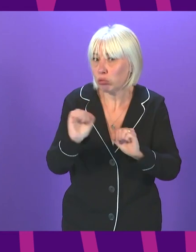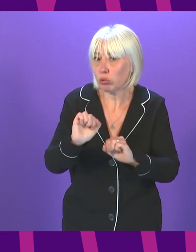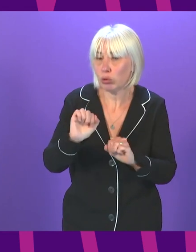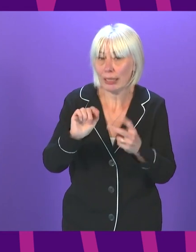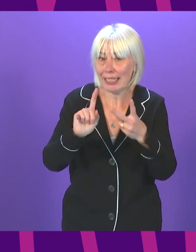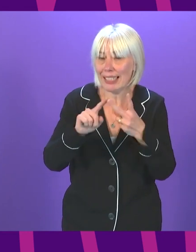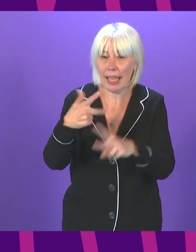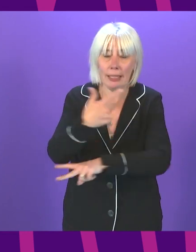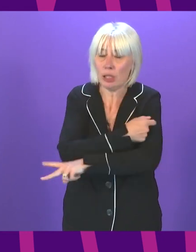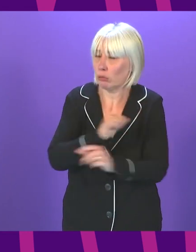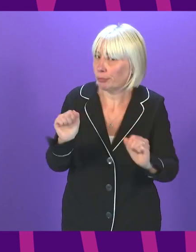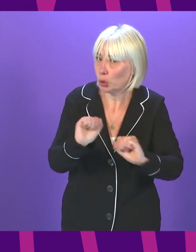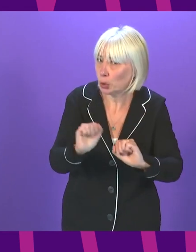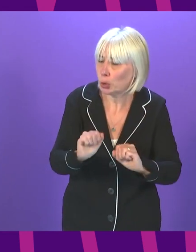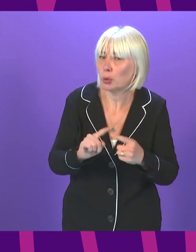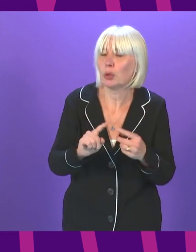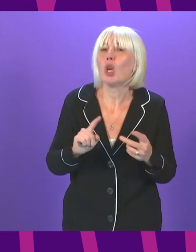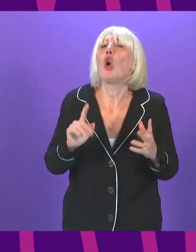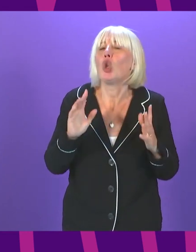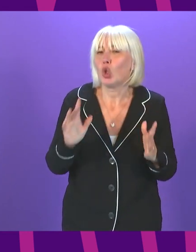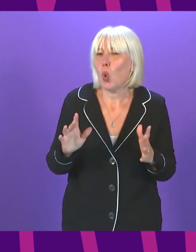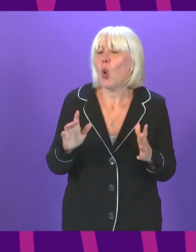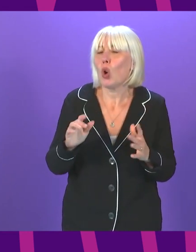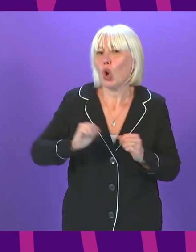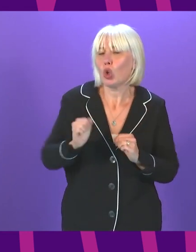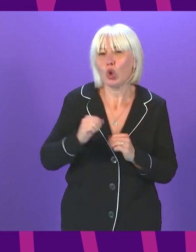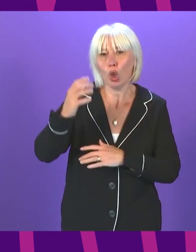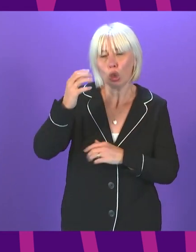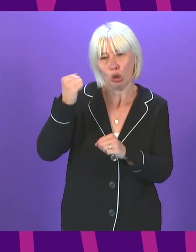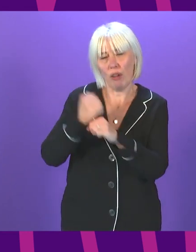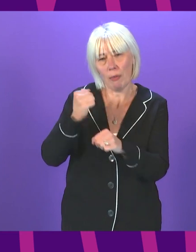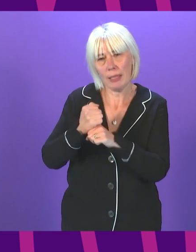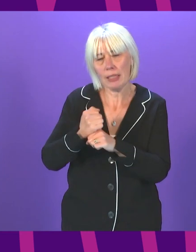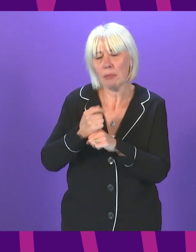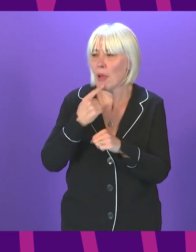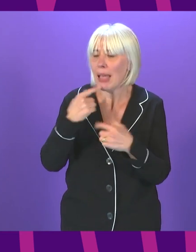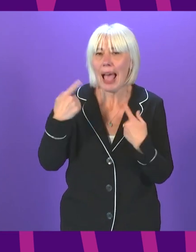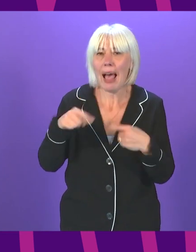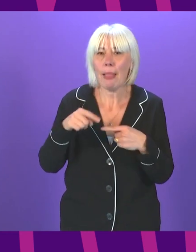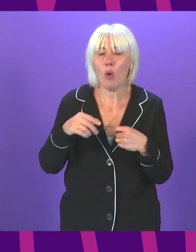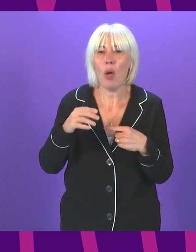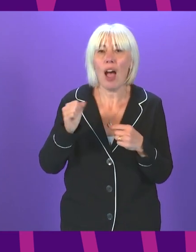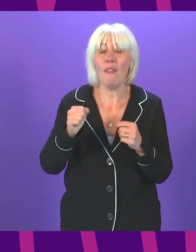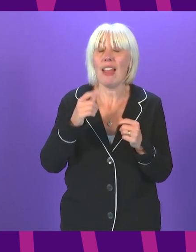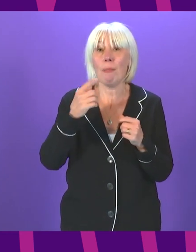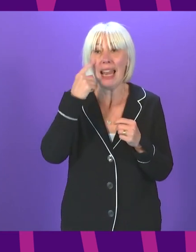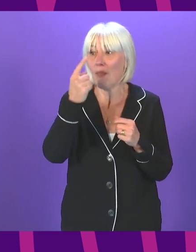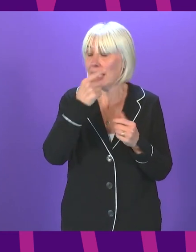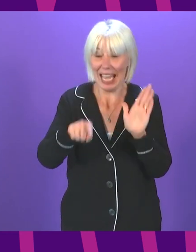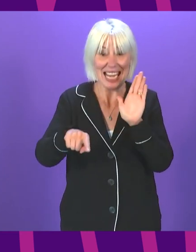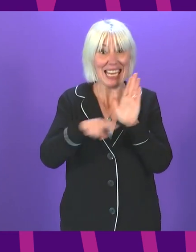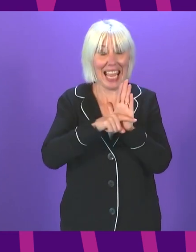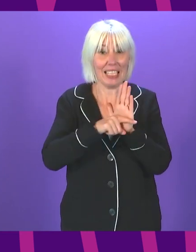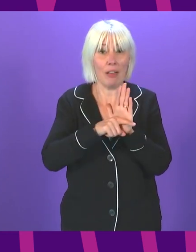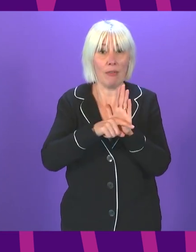vaccinated. So given that backdrop, would the Scottish Government consider allowing evidence of a negative Covid test as an